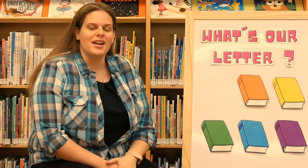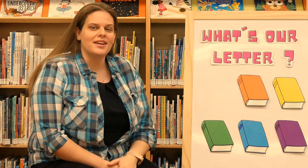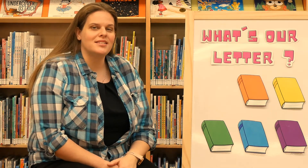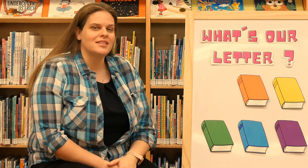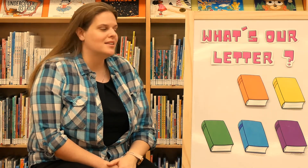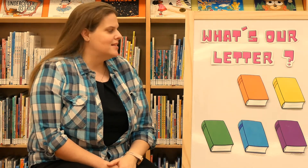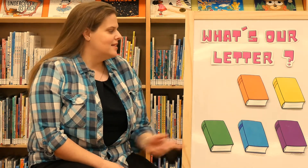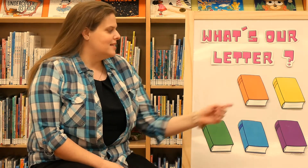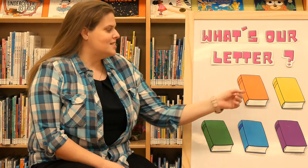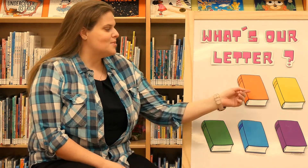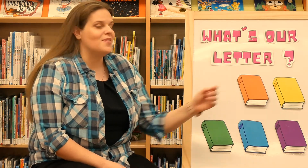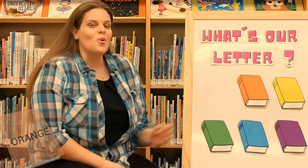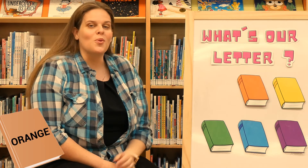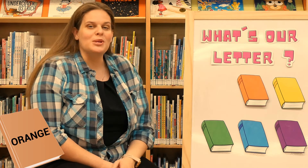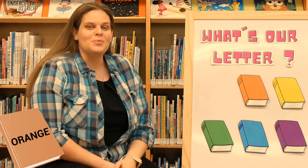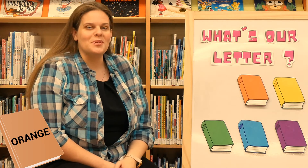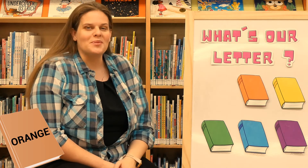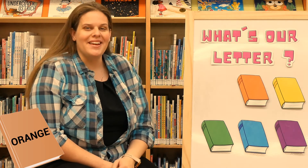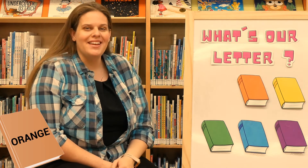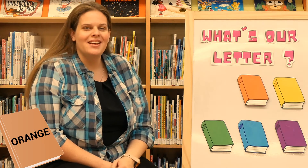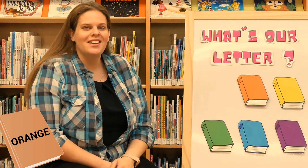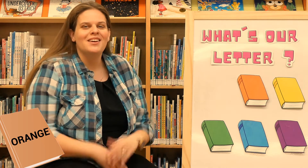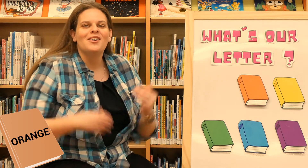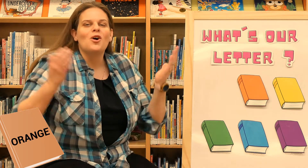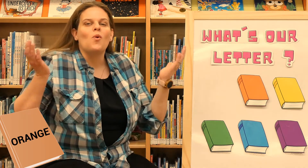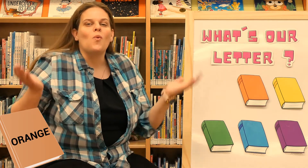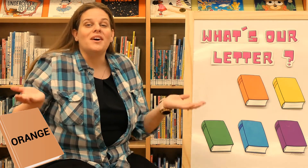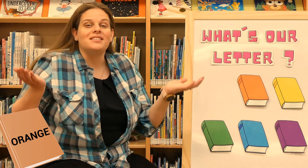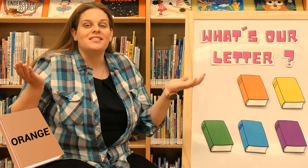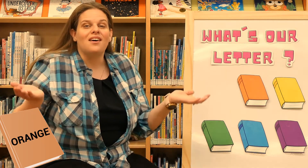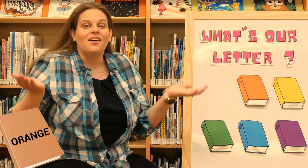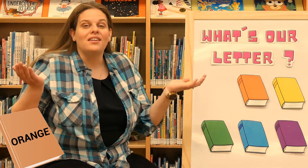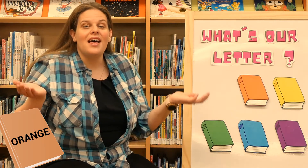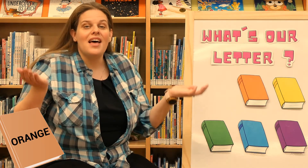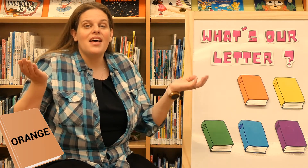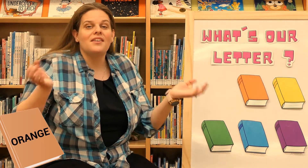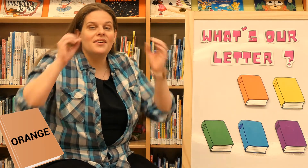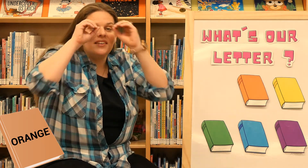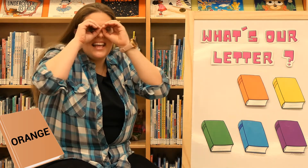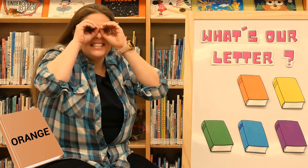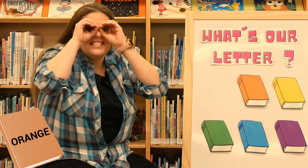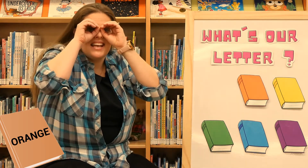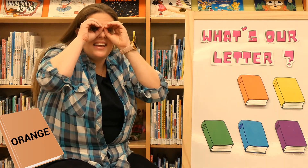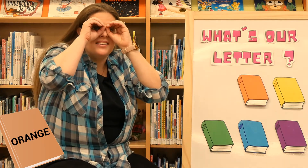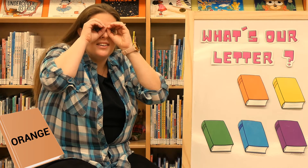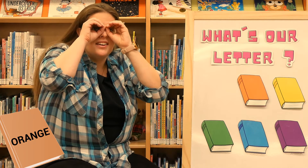next? Let's try the orange book. Ready? What's our letter? What's Let's take a look.